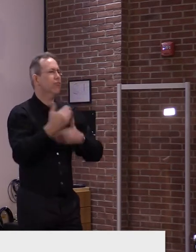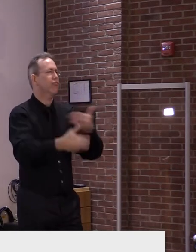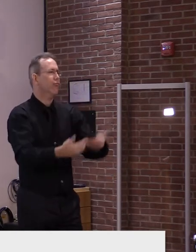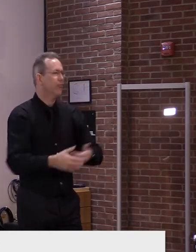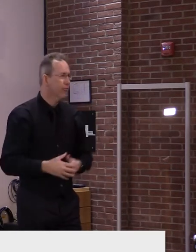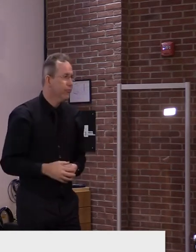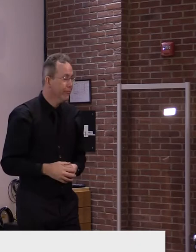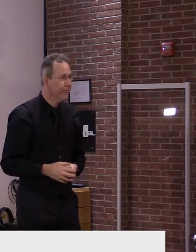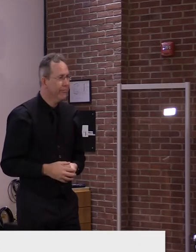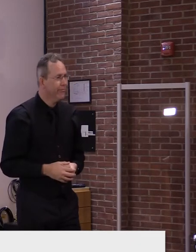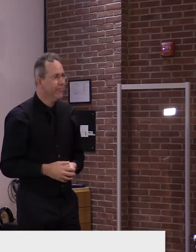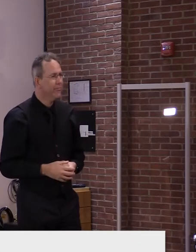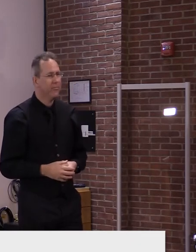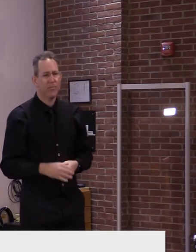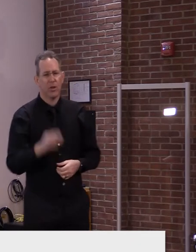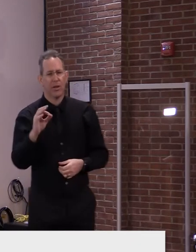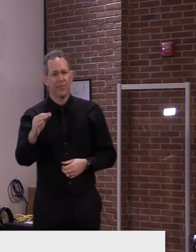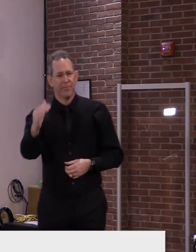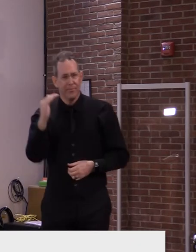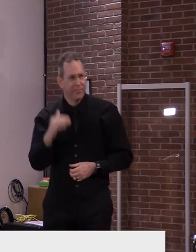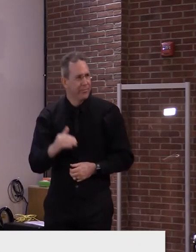Mike Donoghue the Islander.